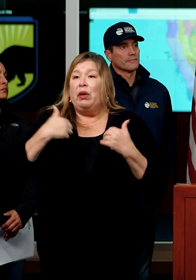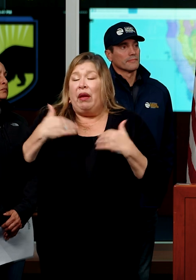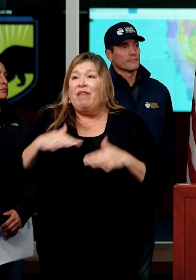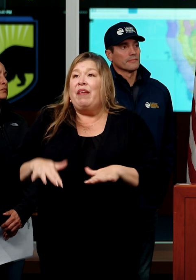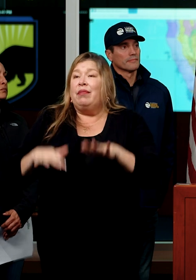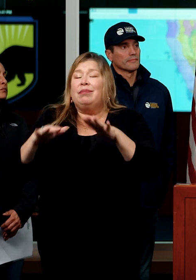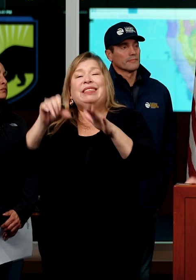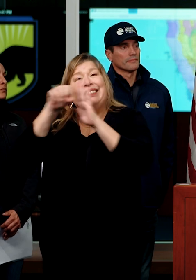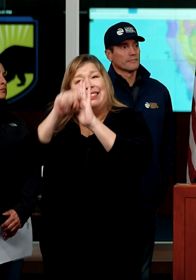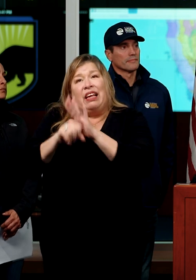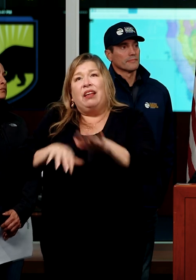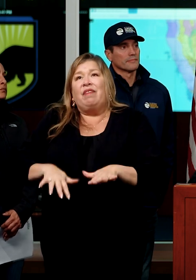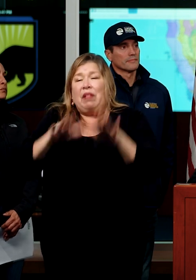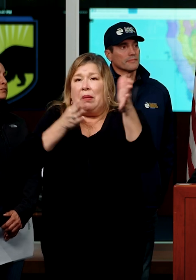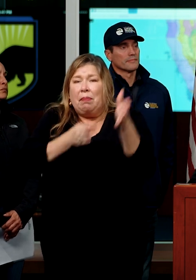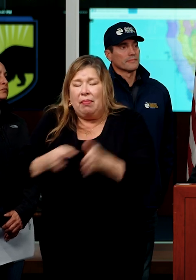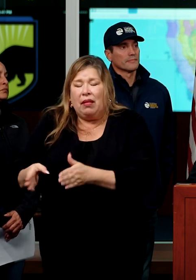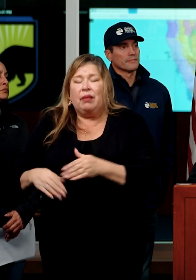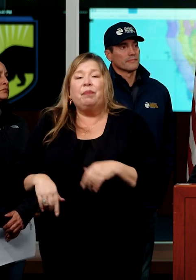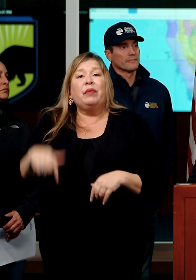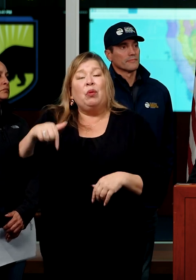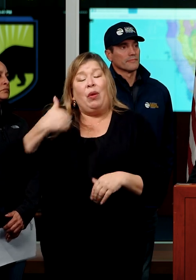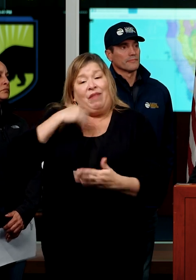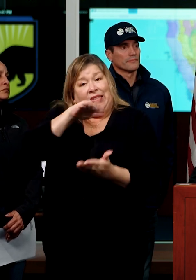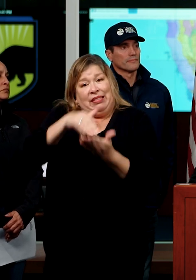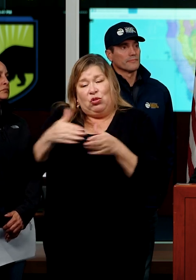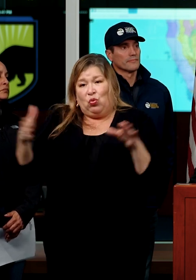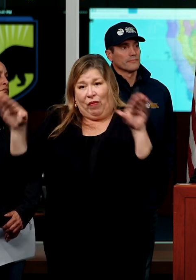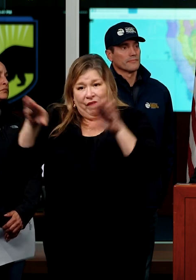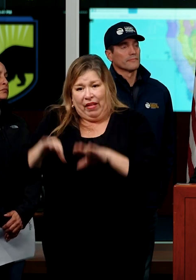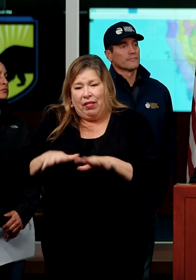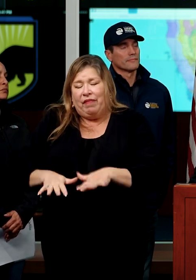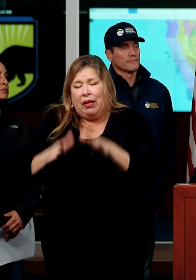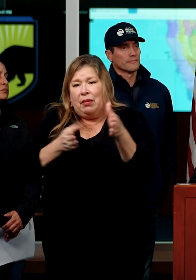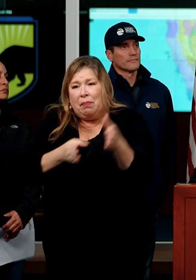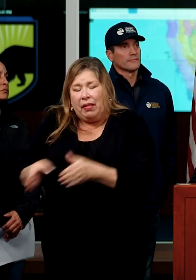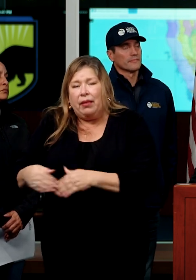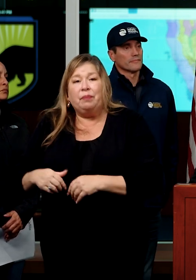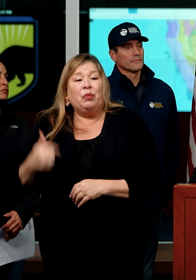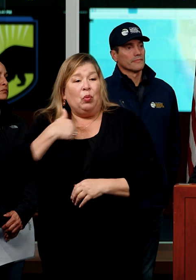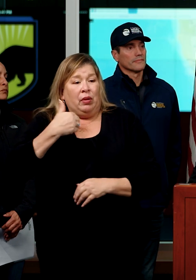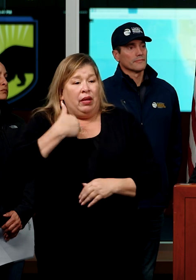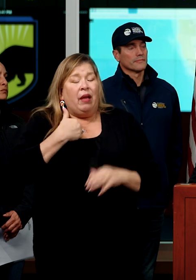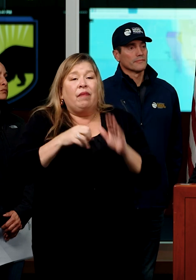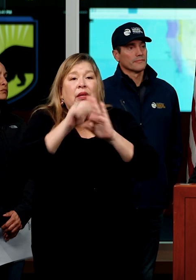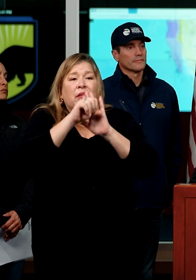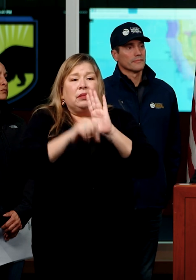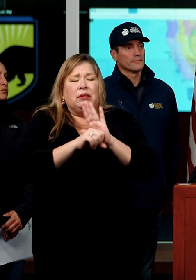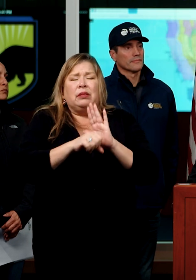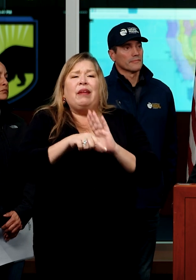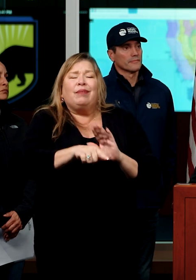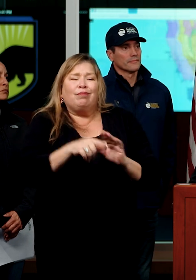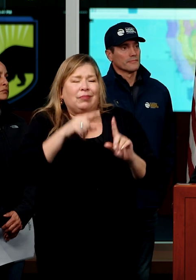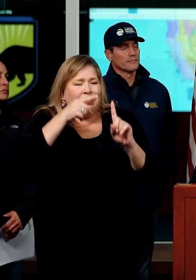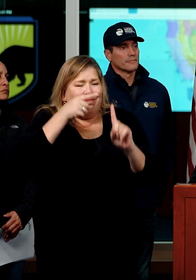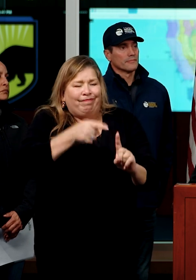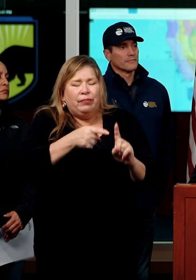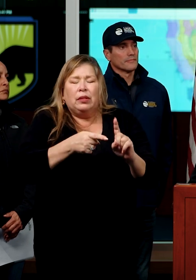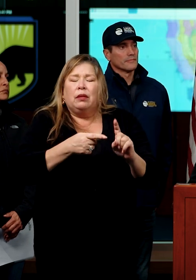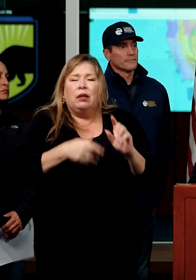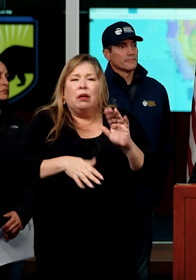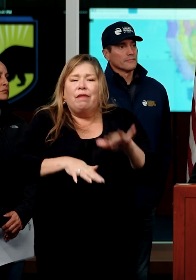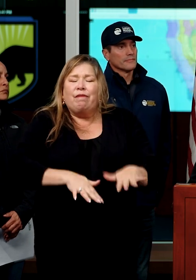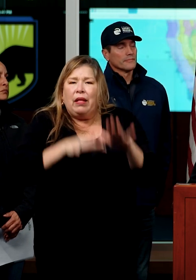plan. People are very familiar with in this state. We have a flood operation center in addition to this state operation center, um,